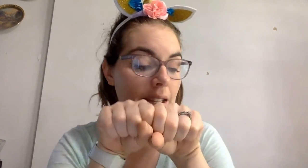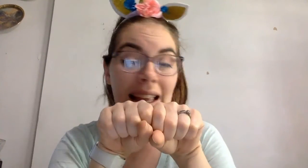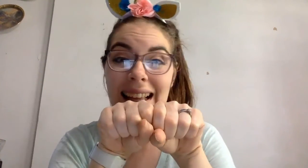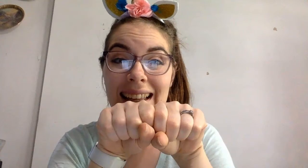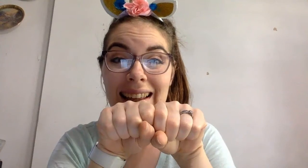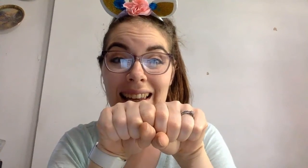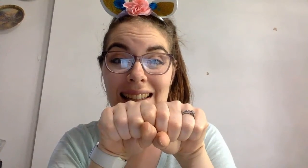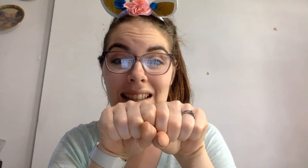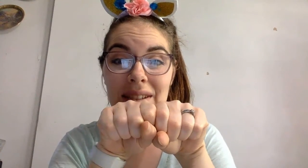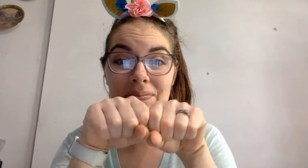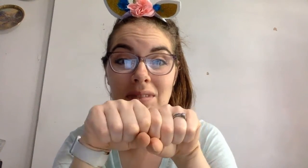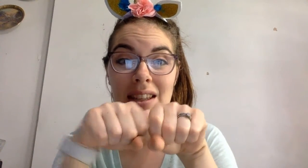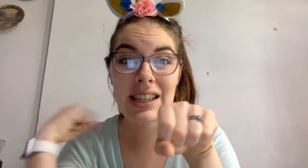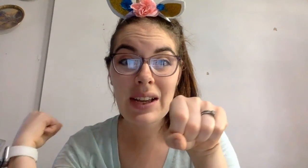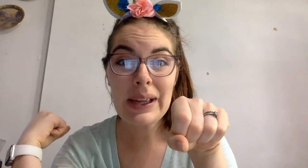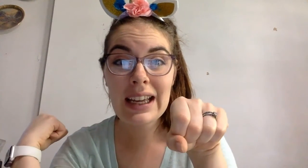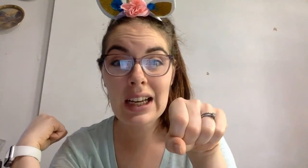Ed. Kit. Take away c.